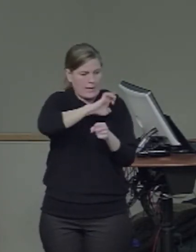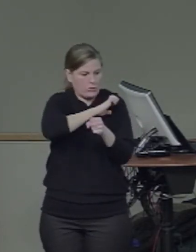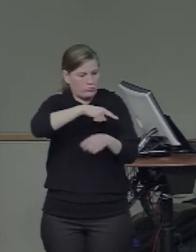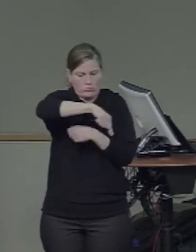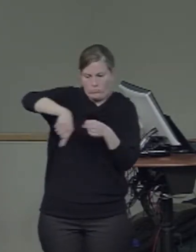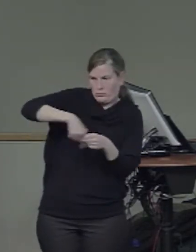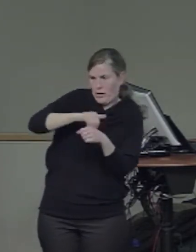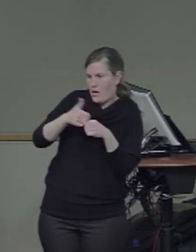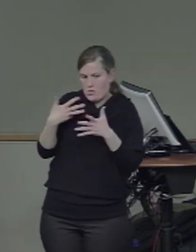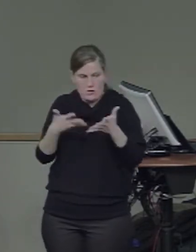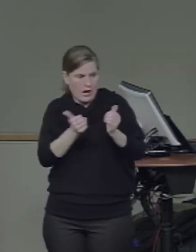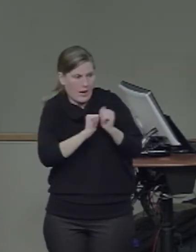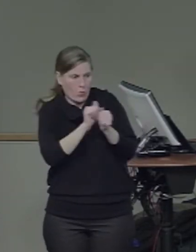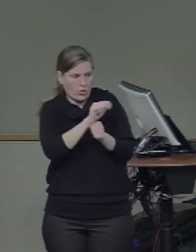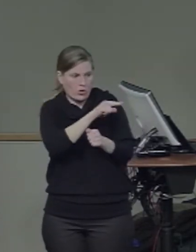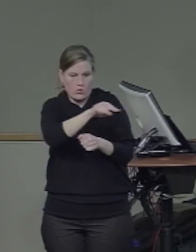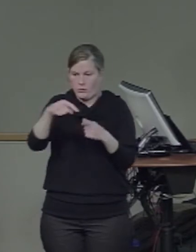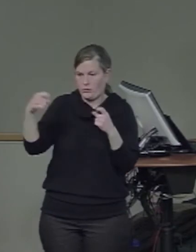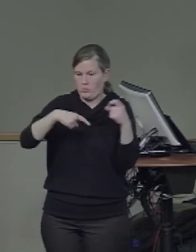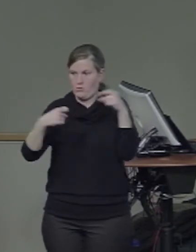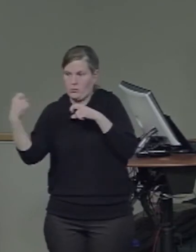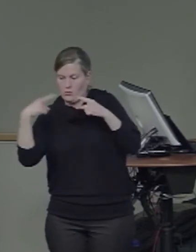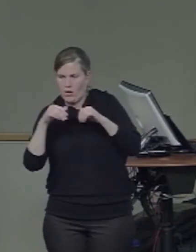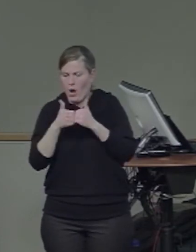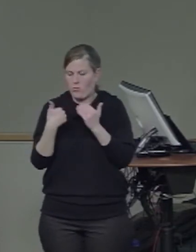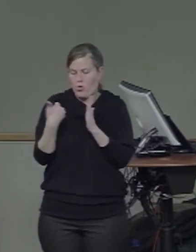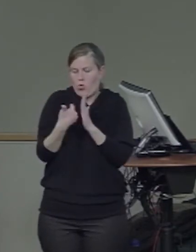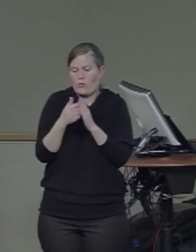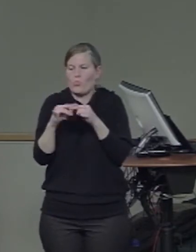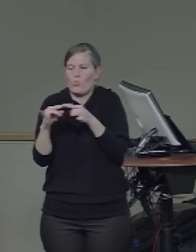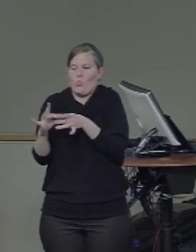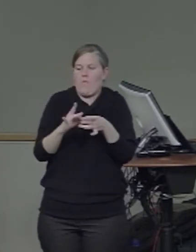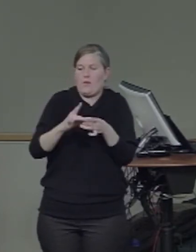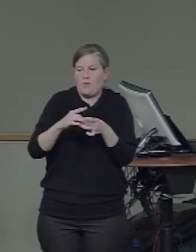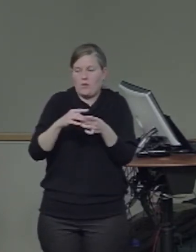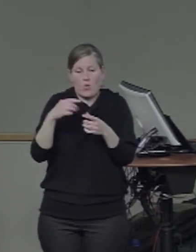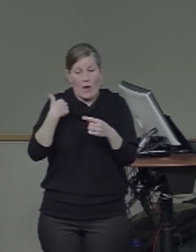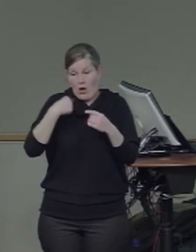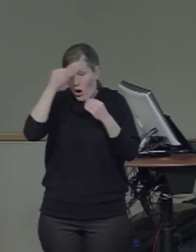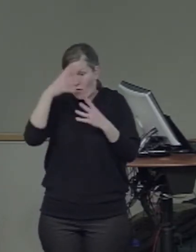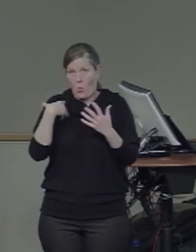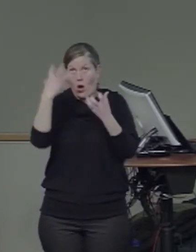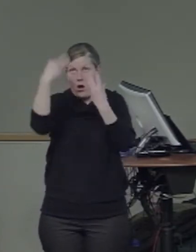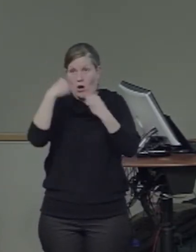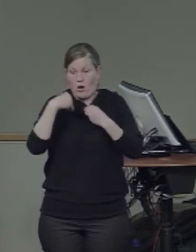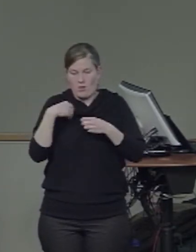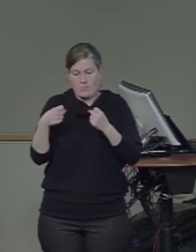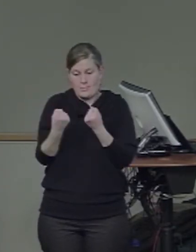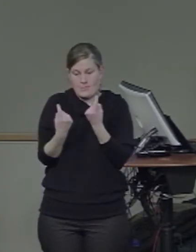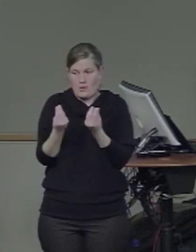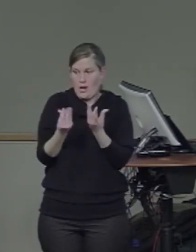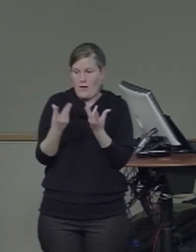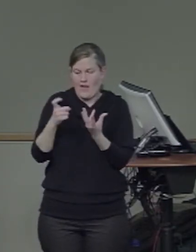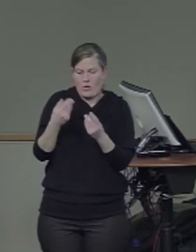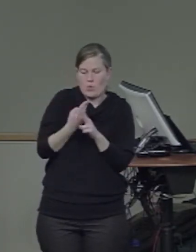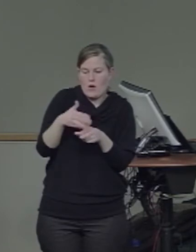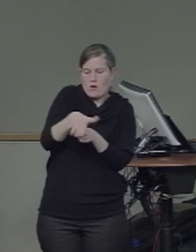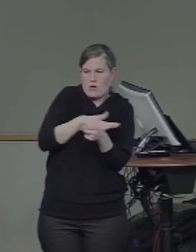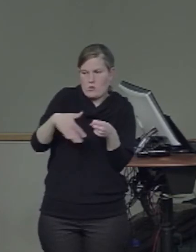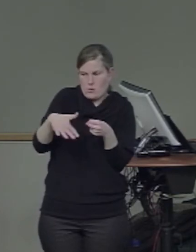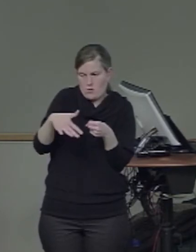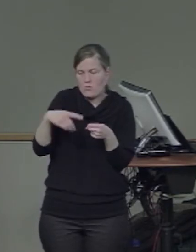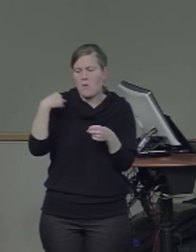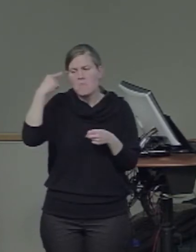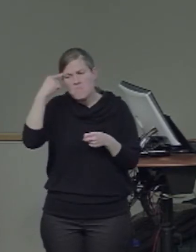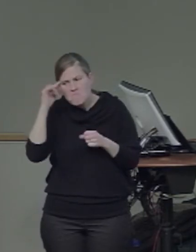close by. Related information has to talk to each other. If you instantiate these principles in a